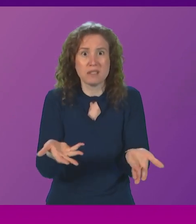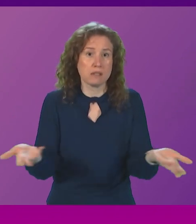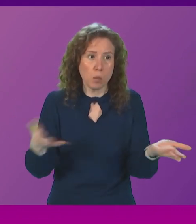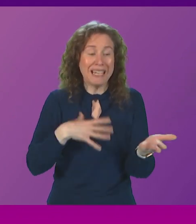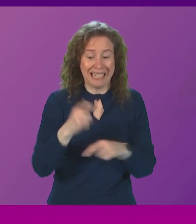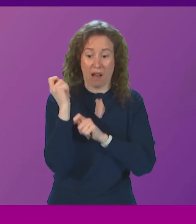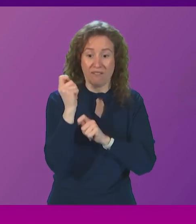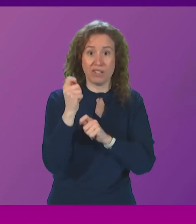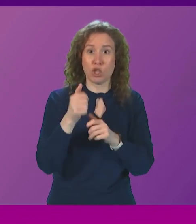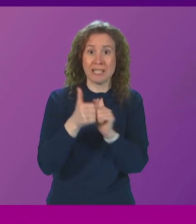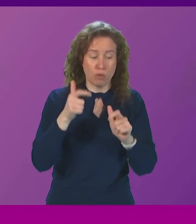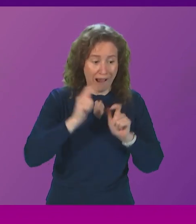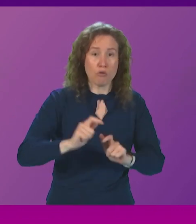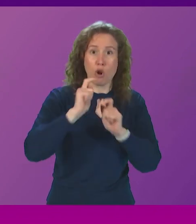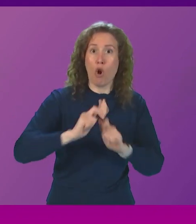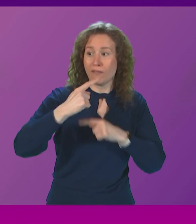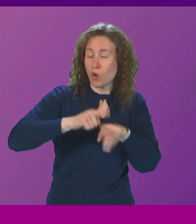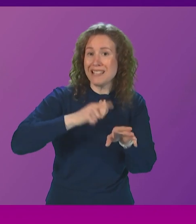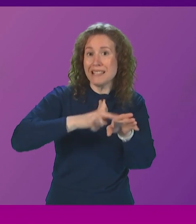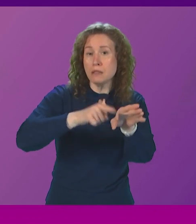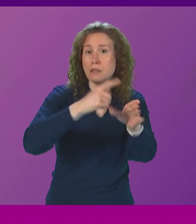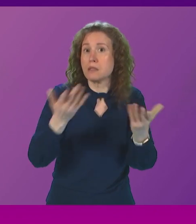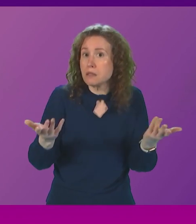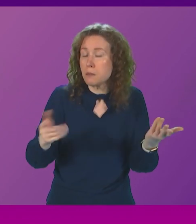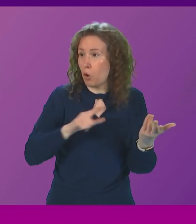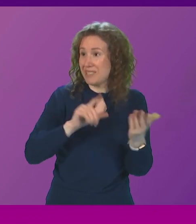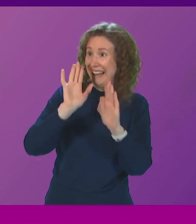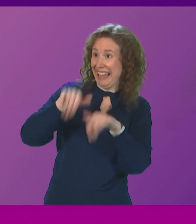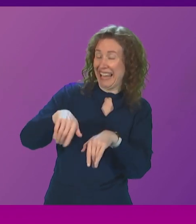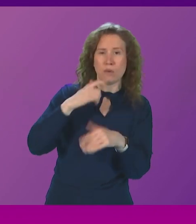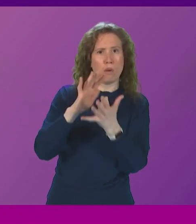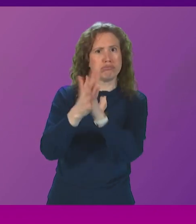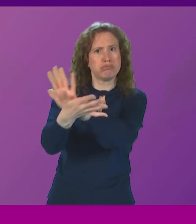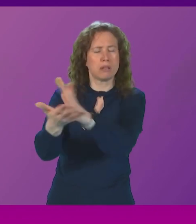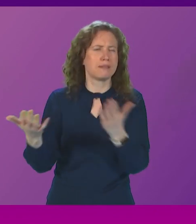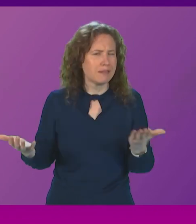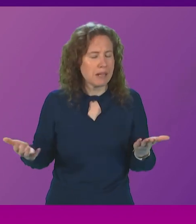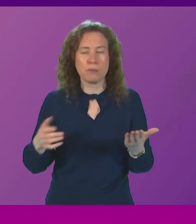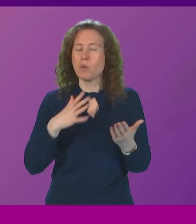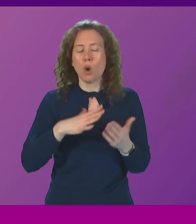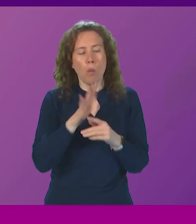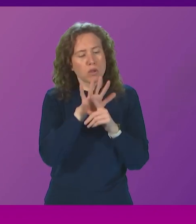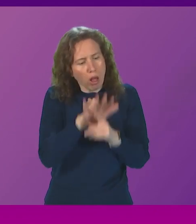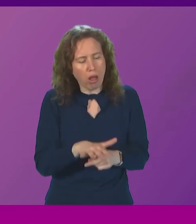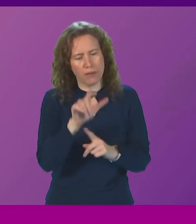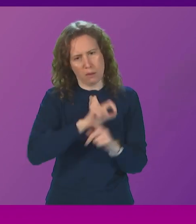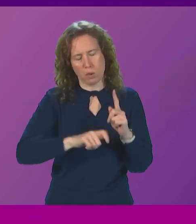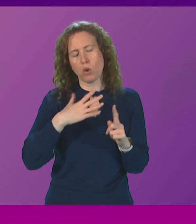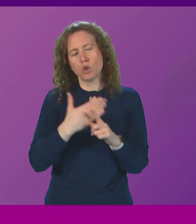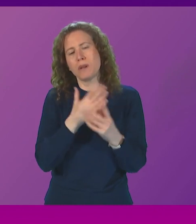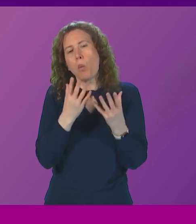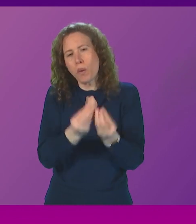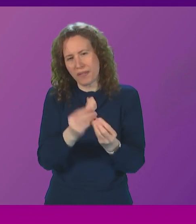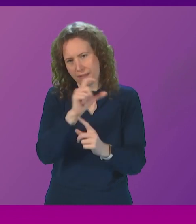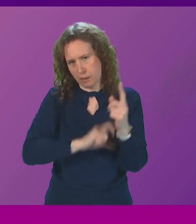continue for many, many years. And I'm absolutely committed to doing that not to the communities involved, but hopefully with the communities